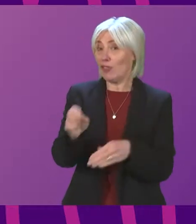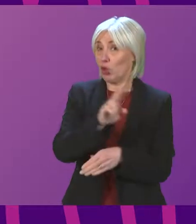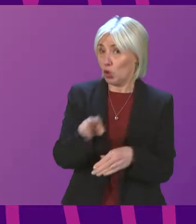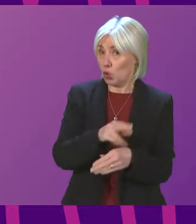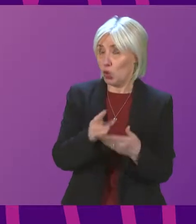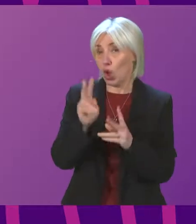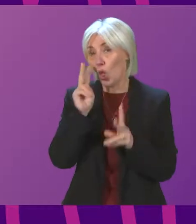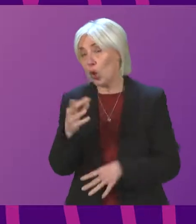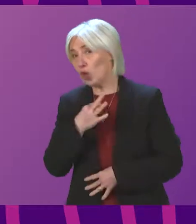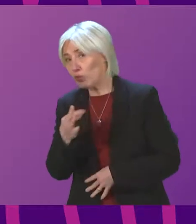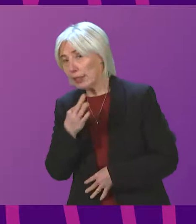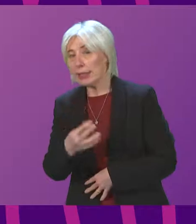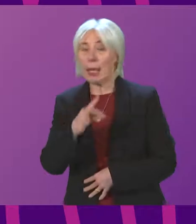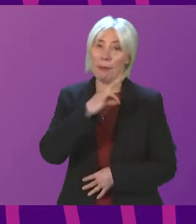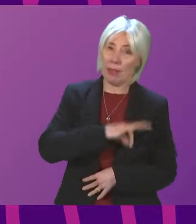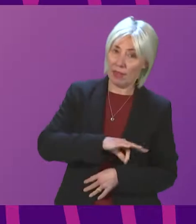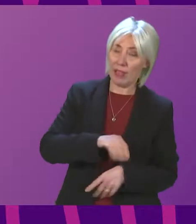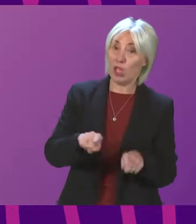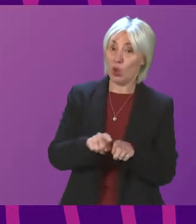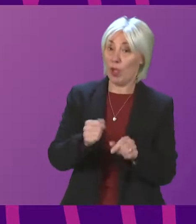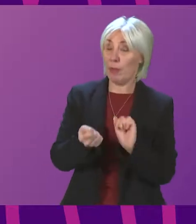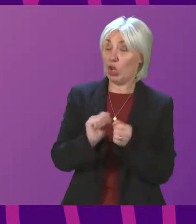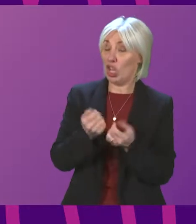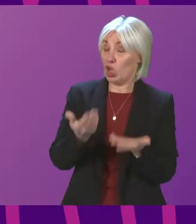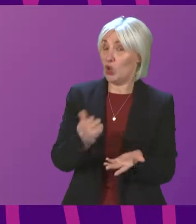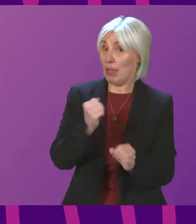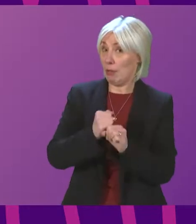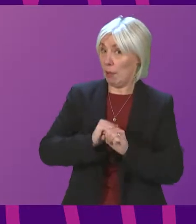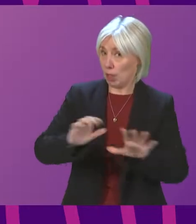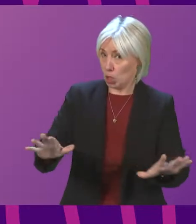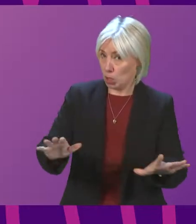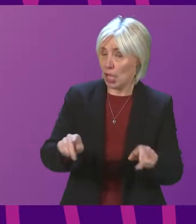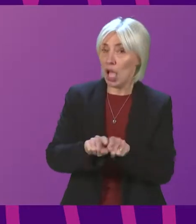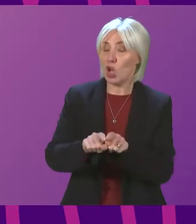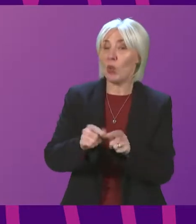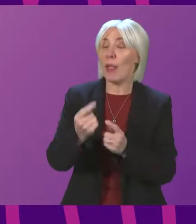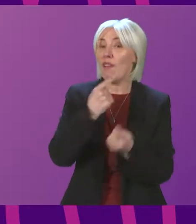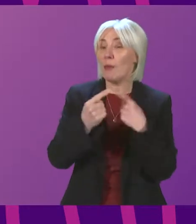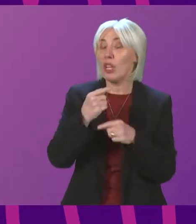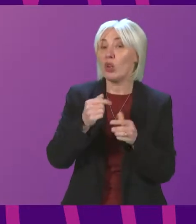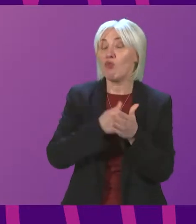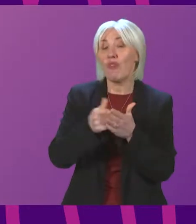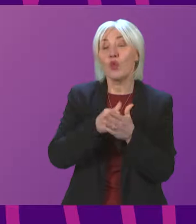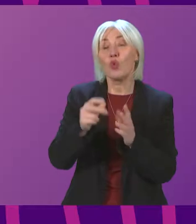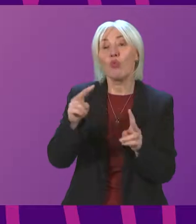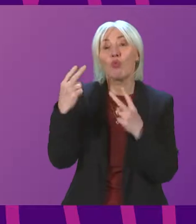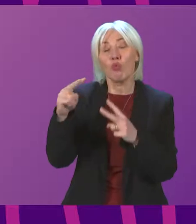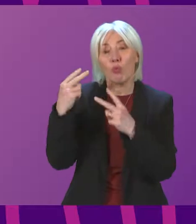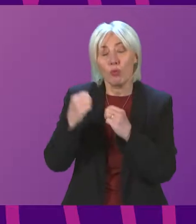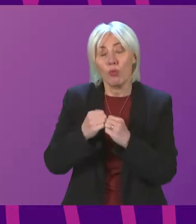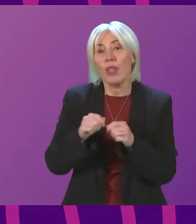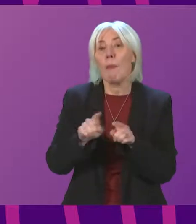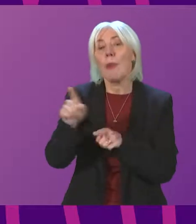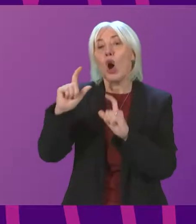on risks and benefits, including the changes published today, and are keeping the data under constant review as we move forward. In relation to the college